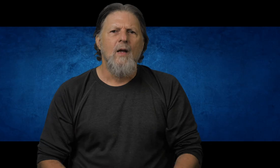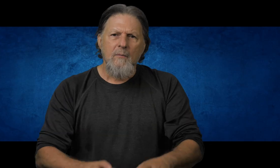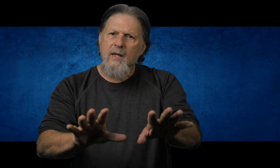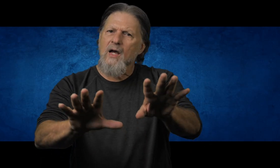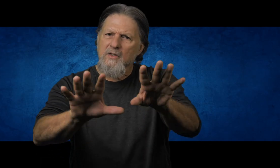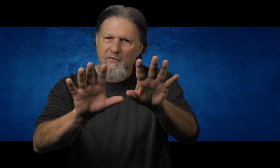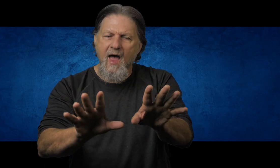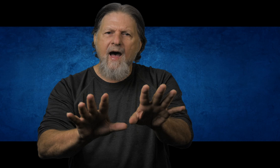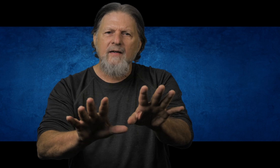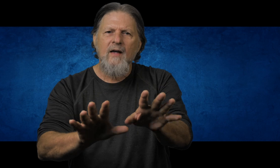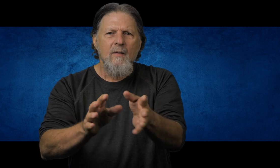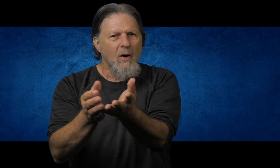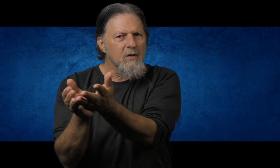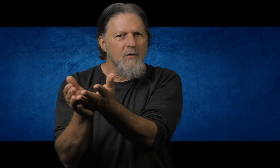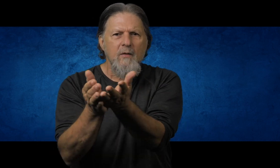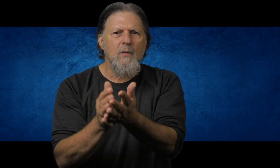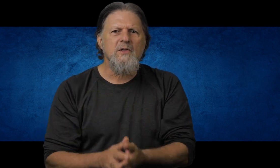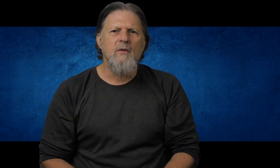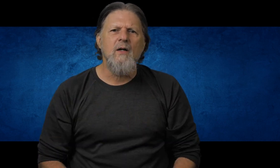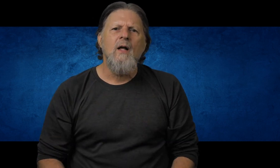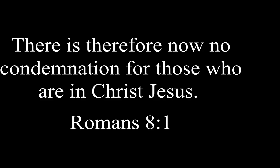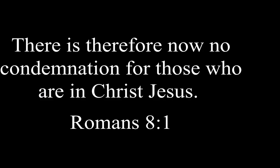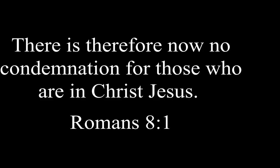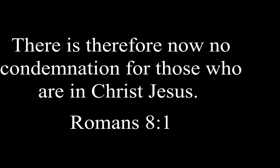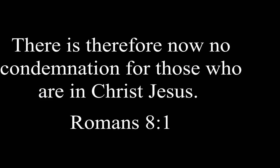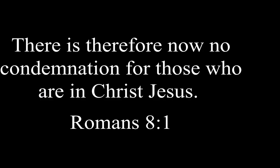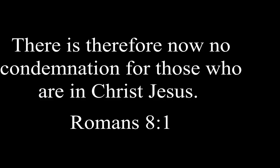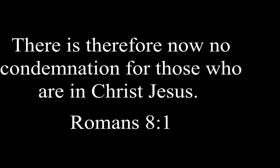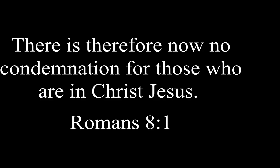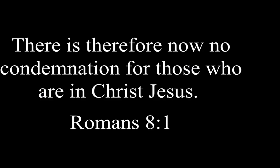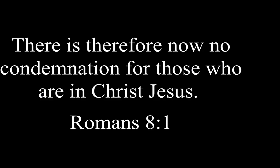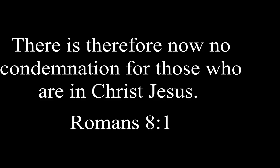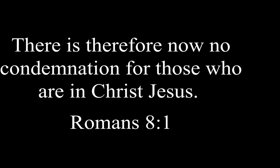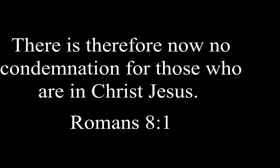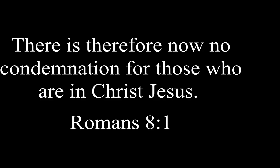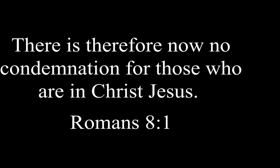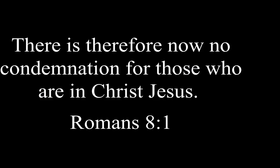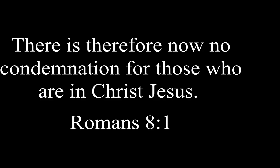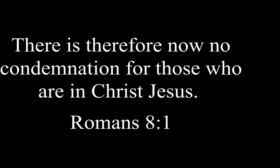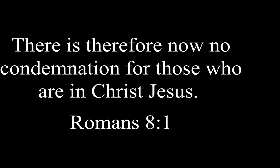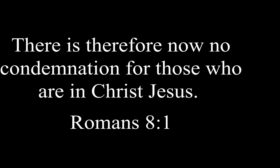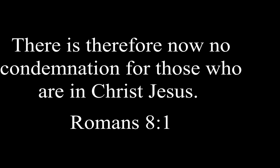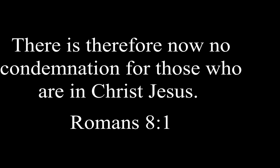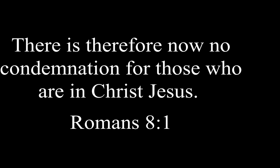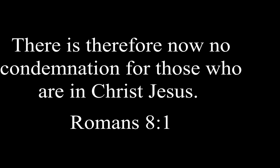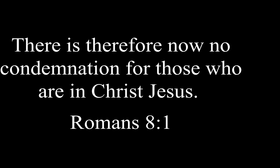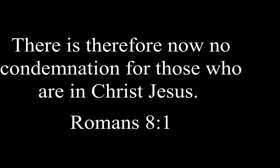Because of that, Paul can write Romans 8.1, there is therefore now no condemnation for those who are in Christ